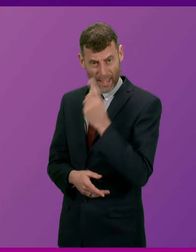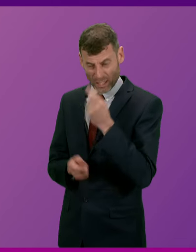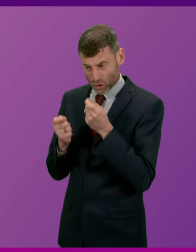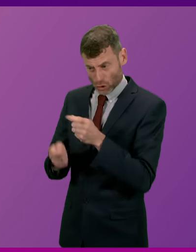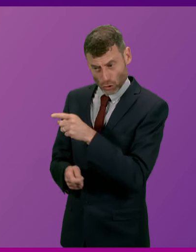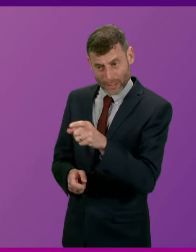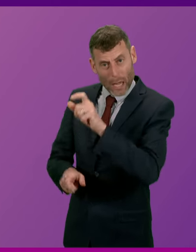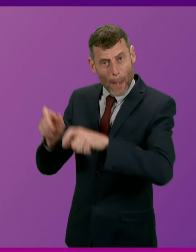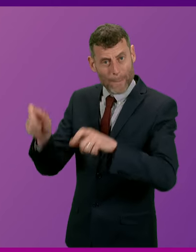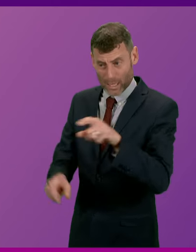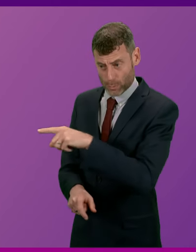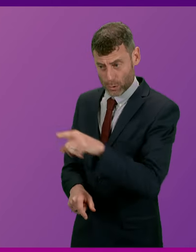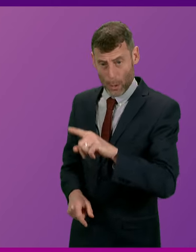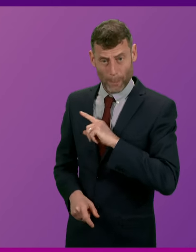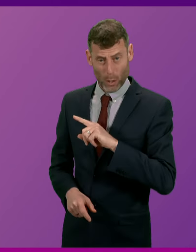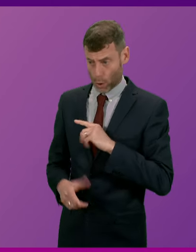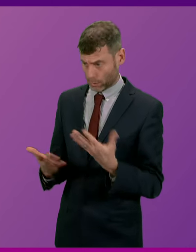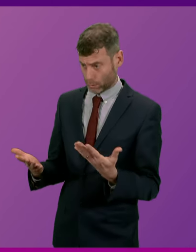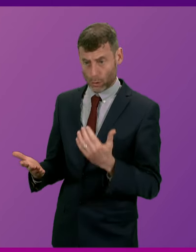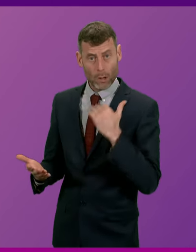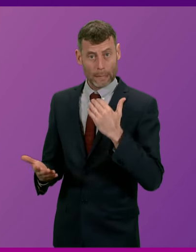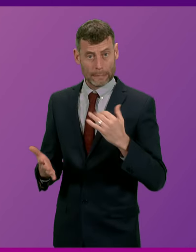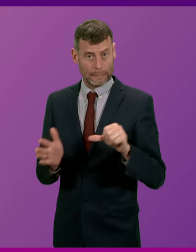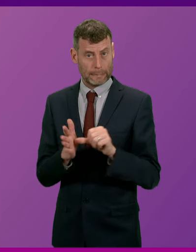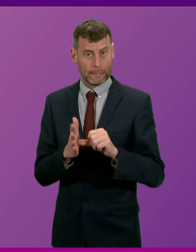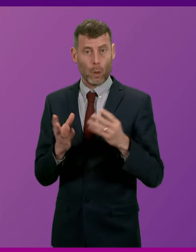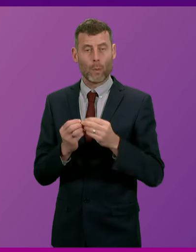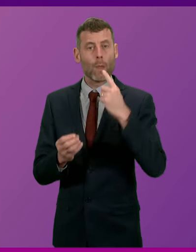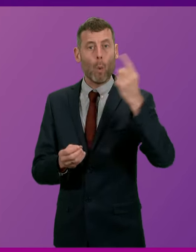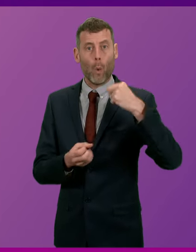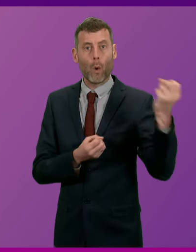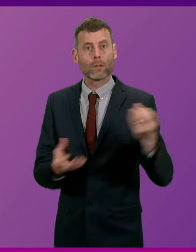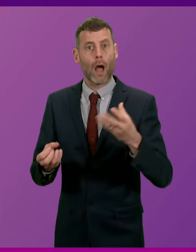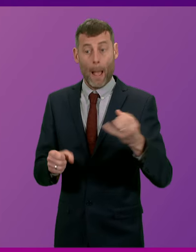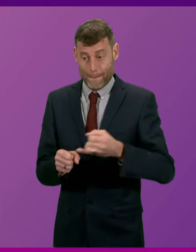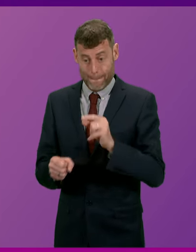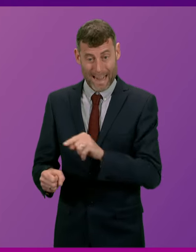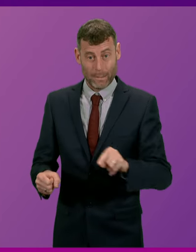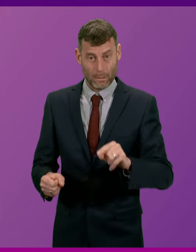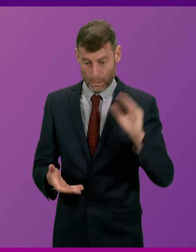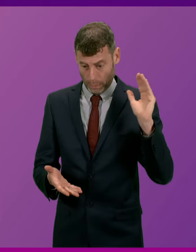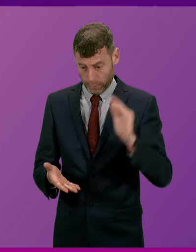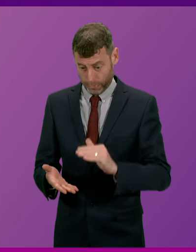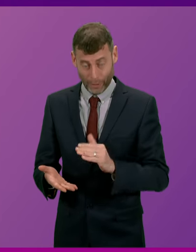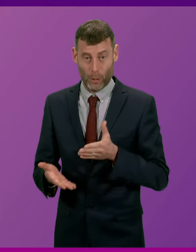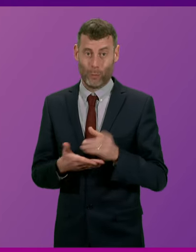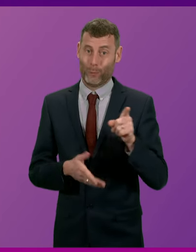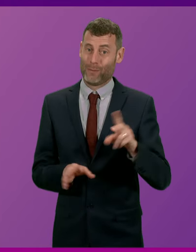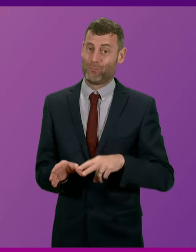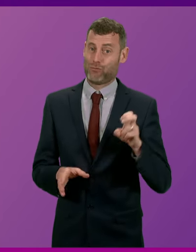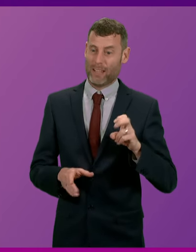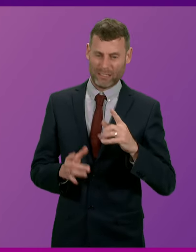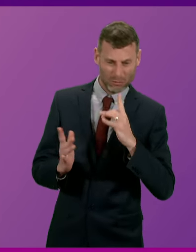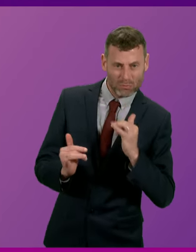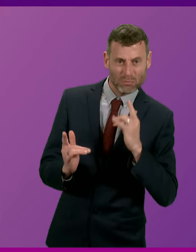the reported scarcity of life-saving medicines in the UK due to Brexit. First Minister. I know reports of